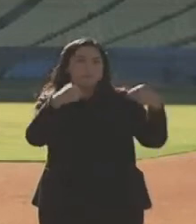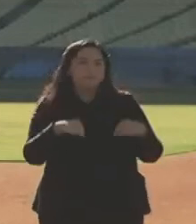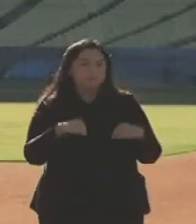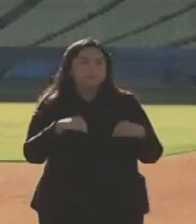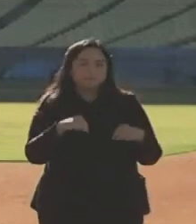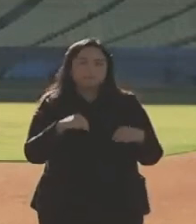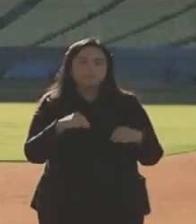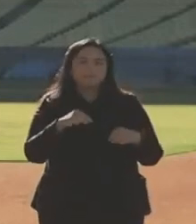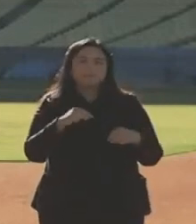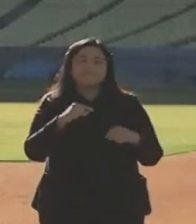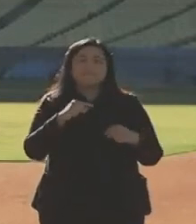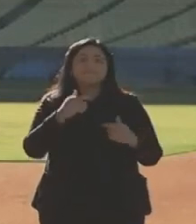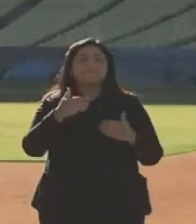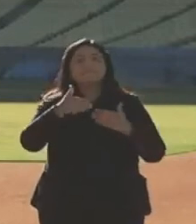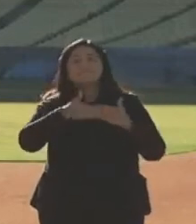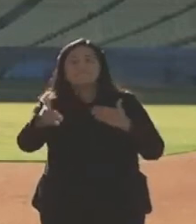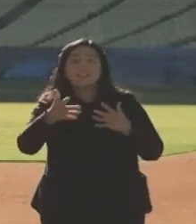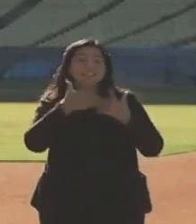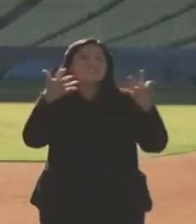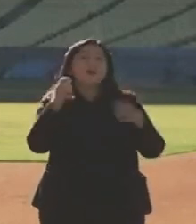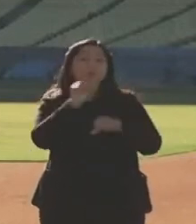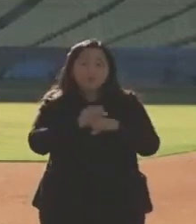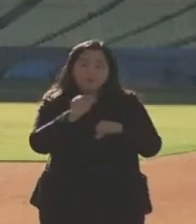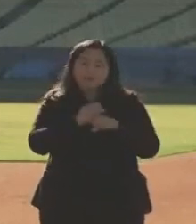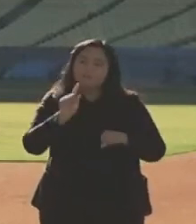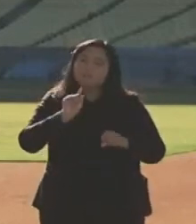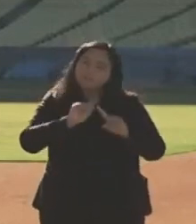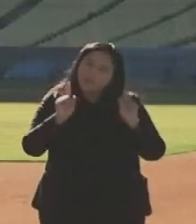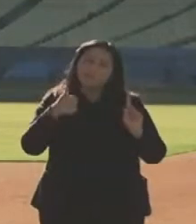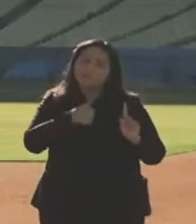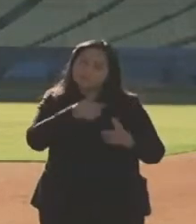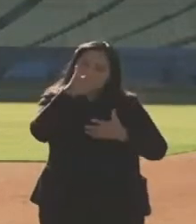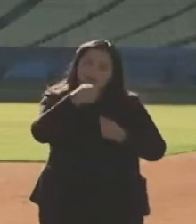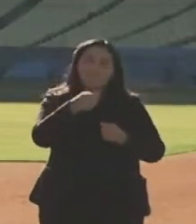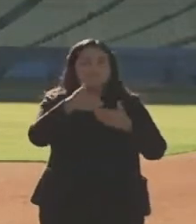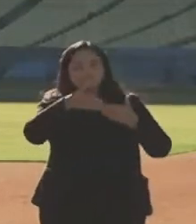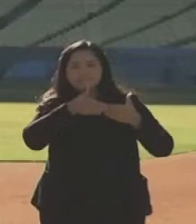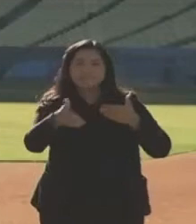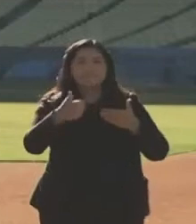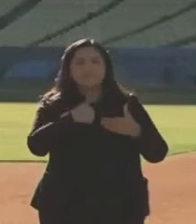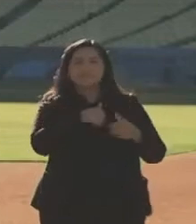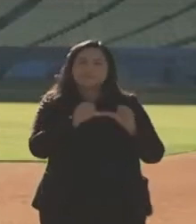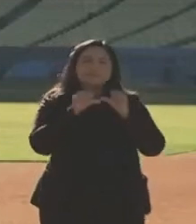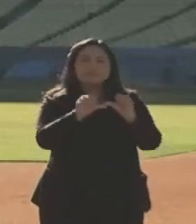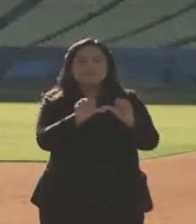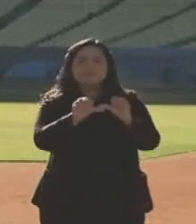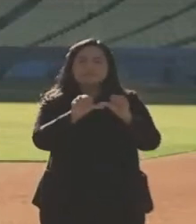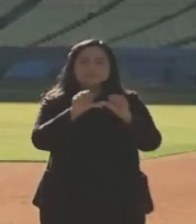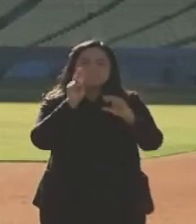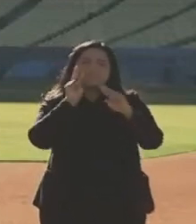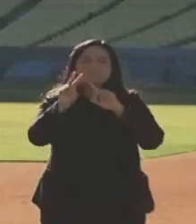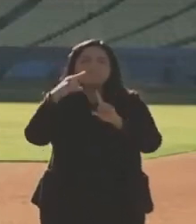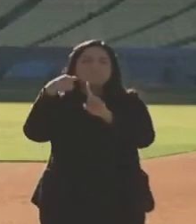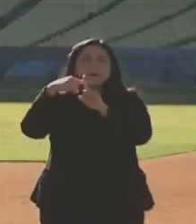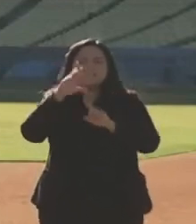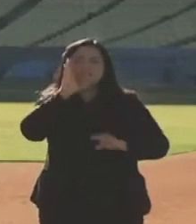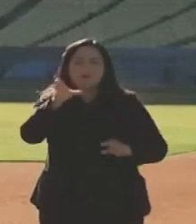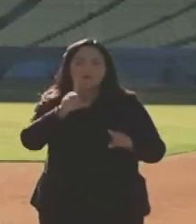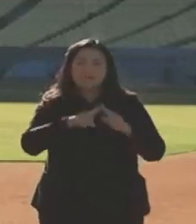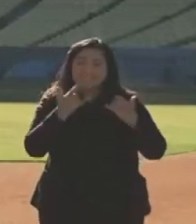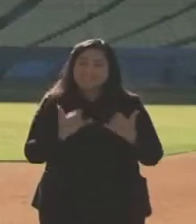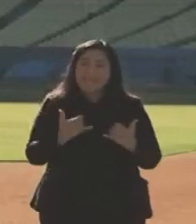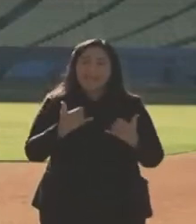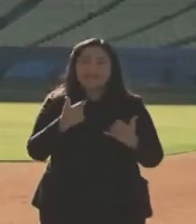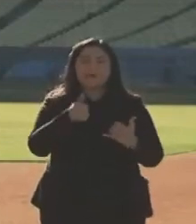tremendous work to do, but confidence that we will go forward. There is a light at the end of the tunnel, but we need to embrace that. We need to run